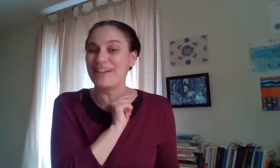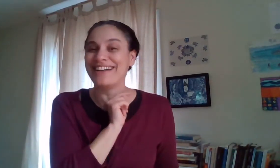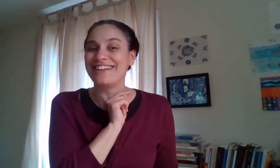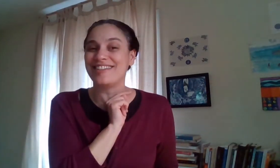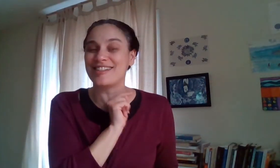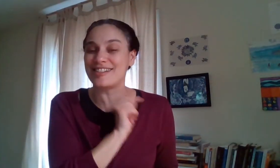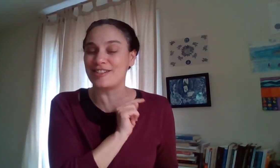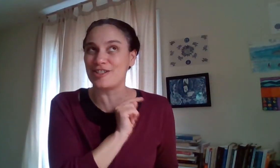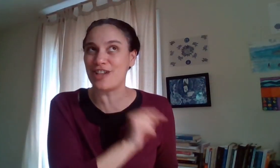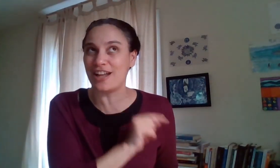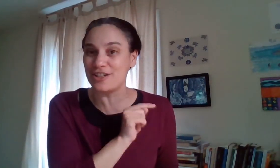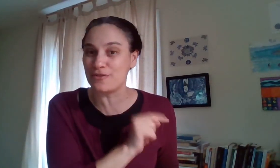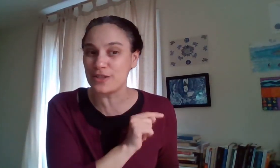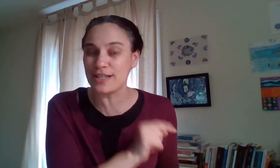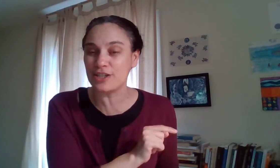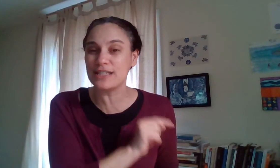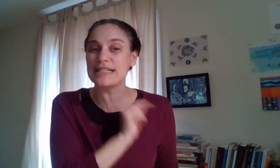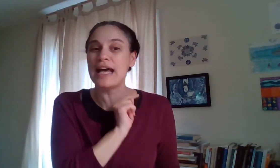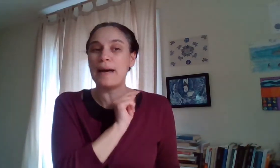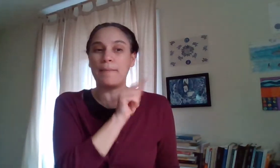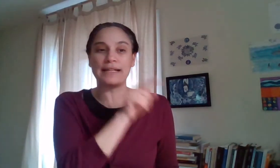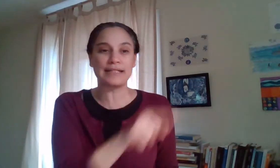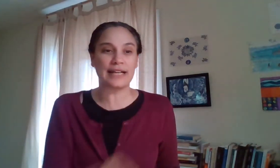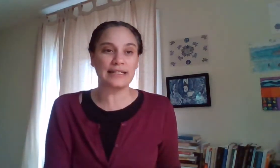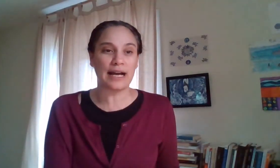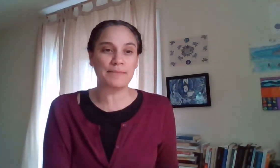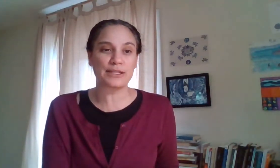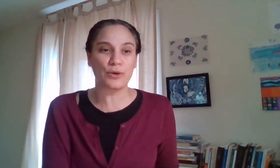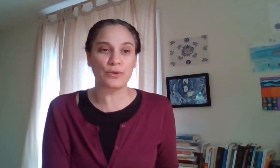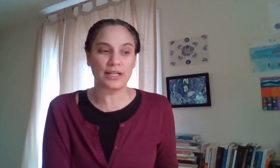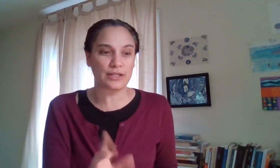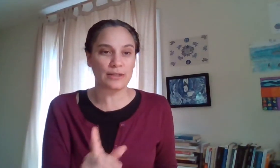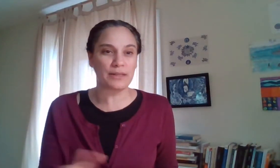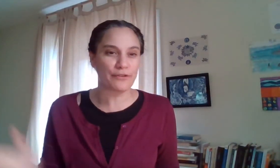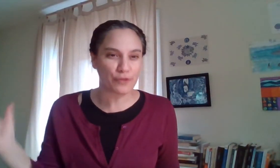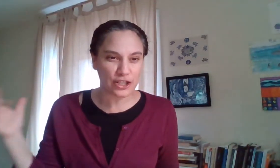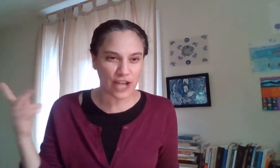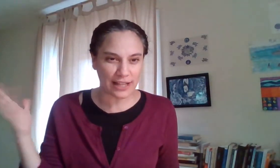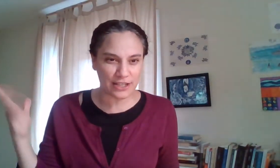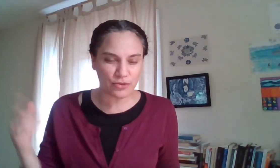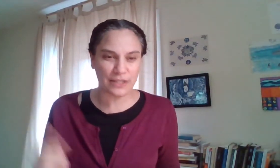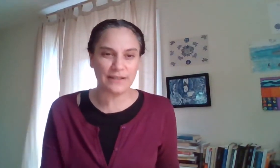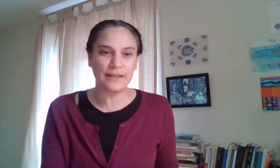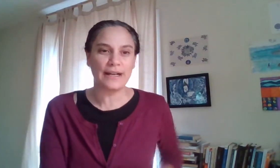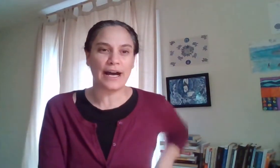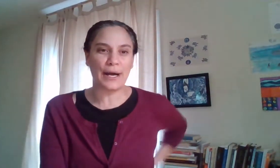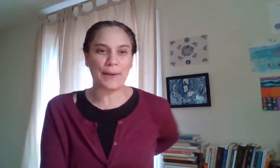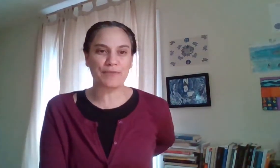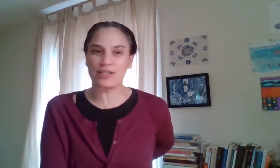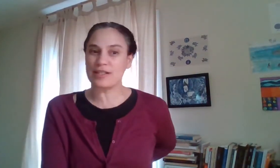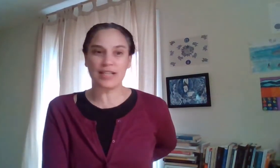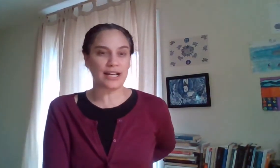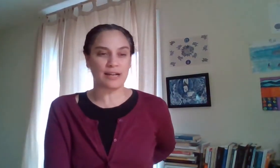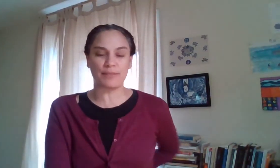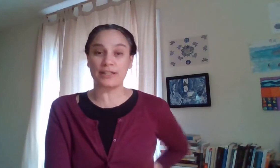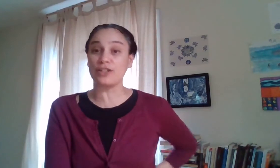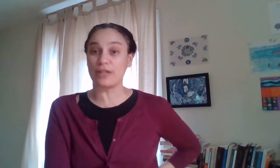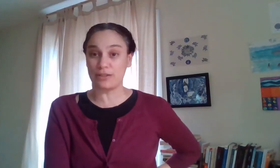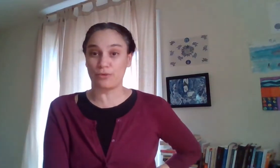this the challenge free sessions by signing up so that's going to be the free challenge one um just to sign up and then you get the